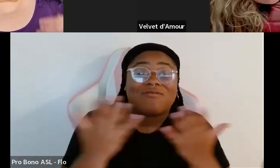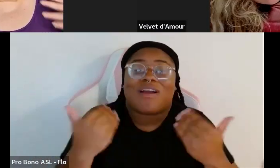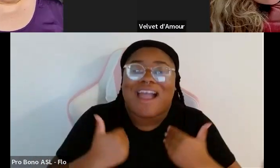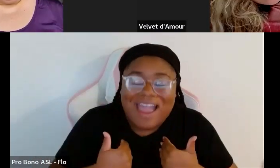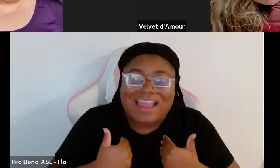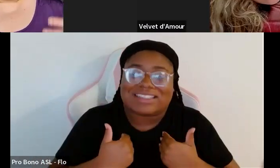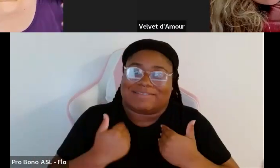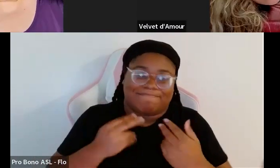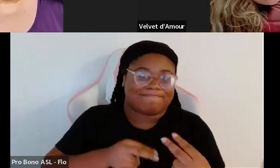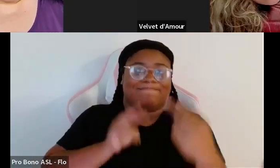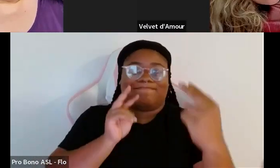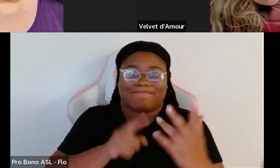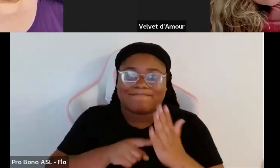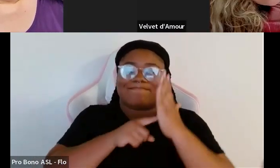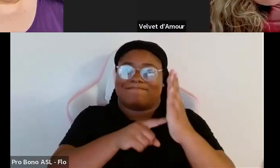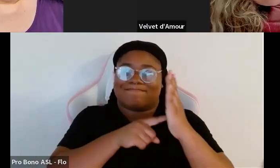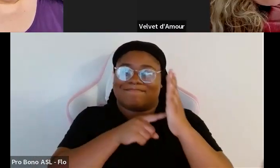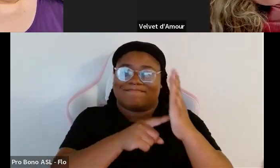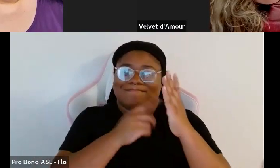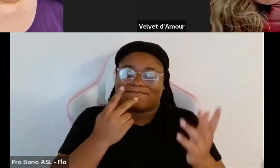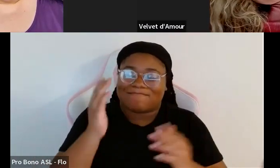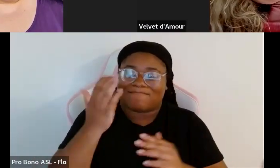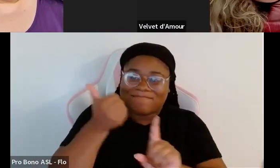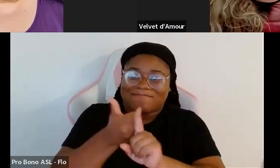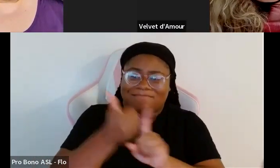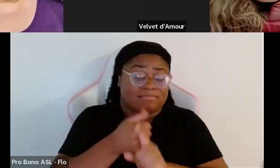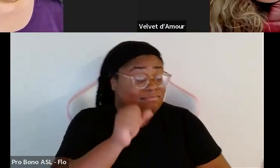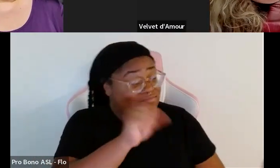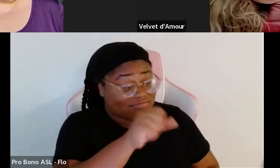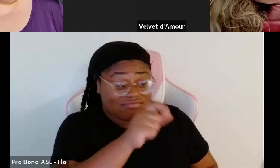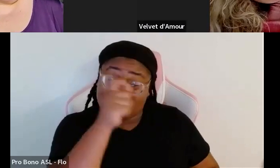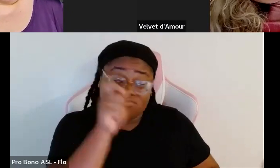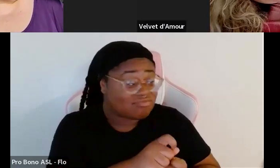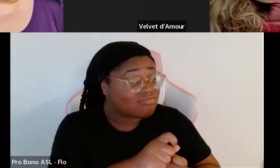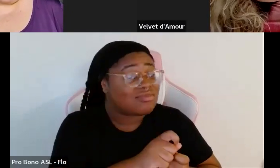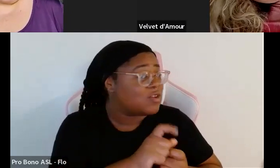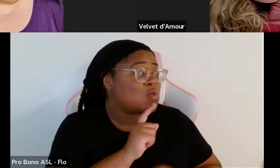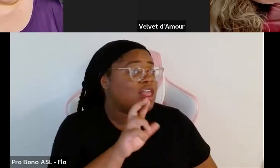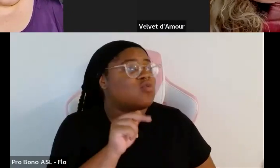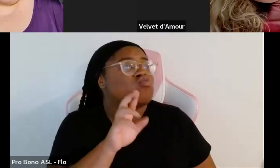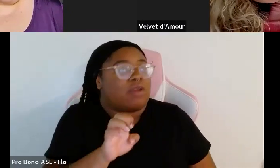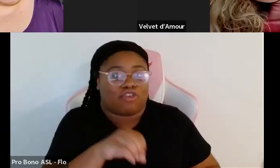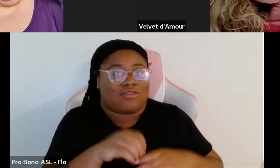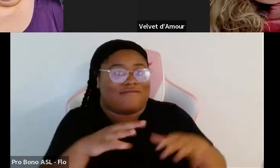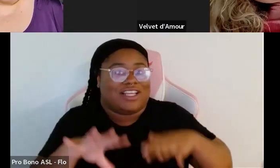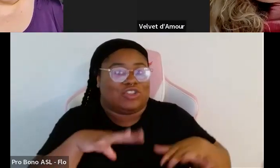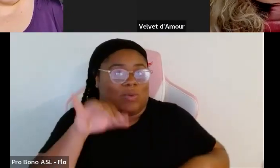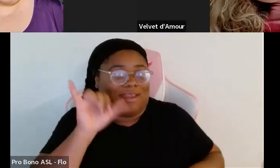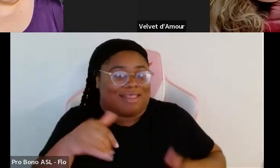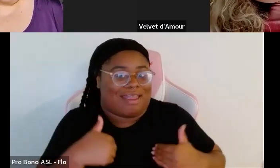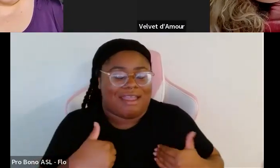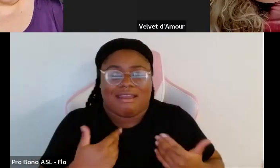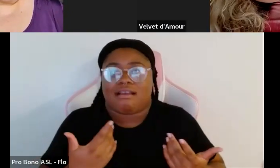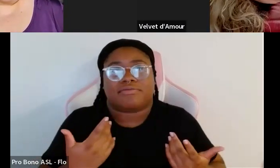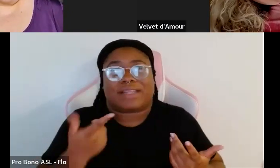to see a reflection of themselves yeah absolutely and it's so rare in fashion that we have that and I mean